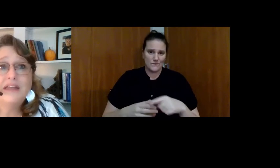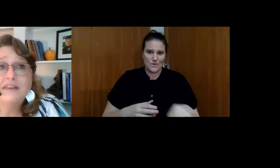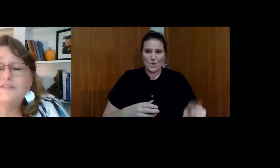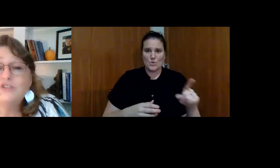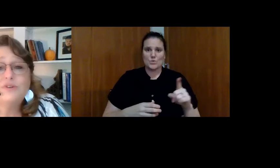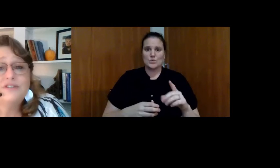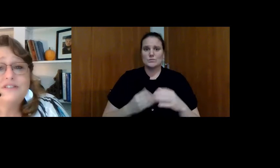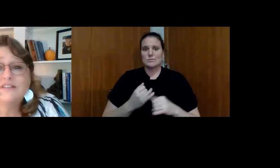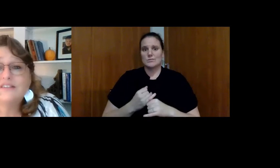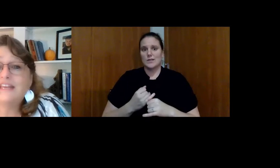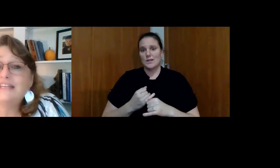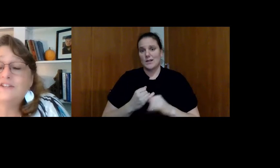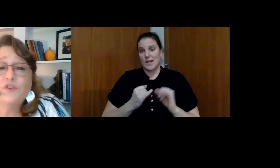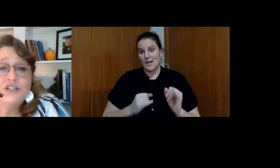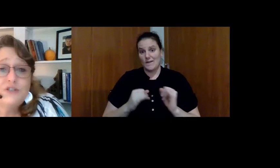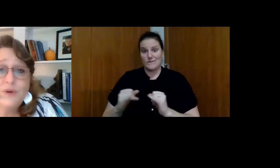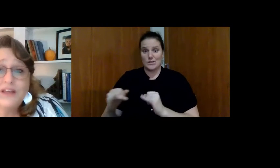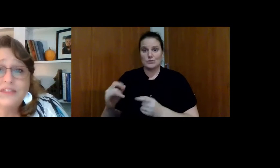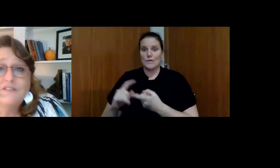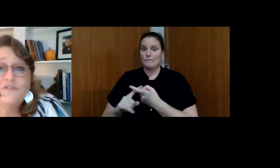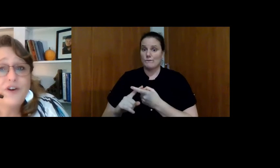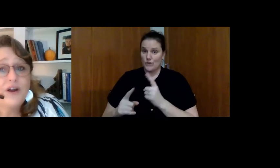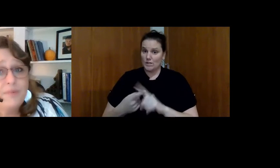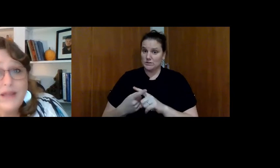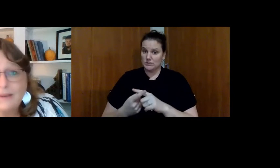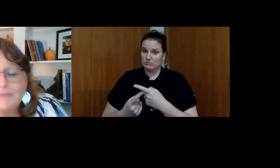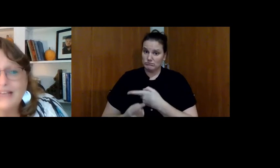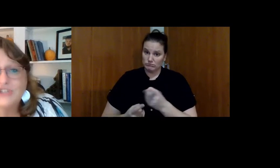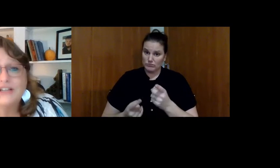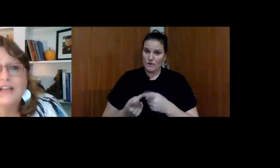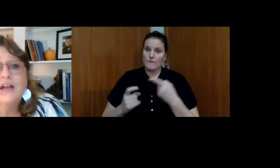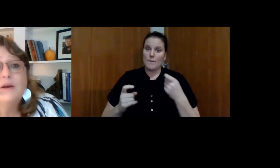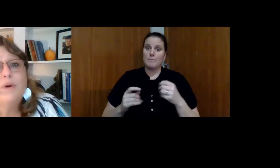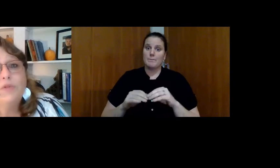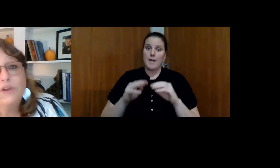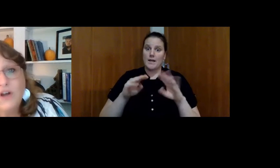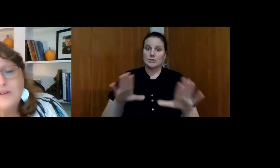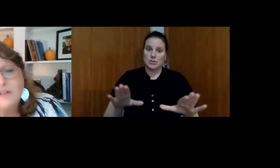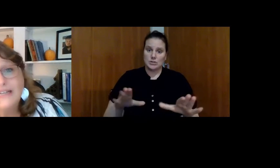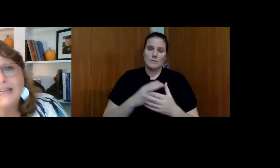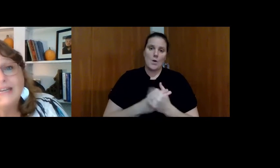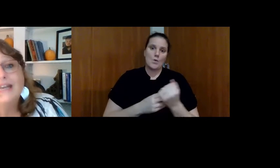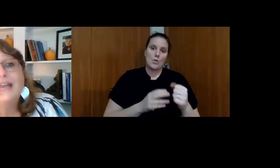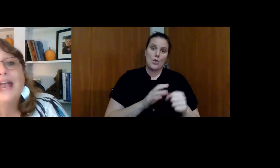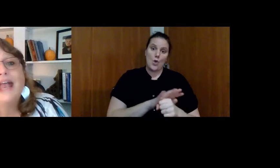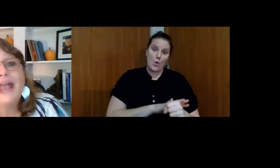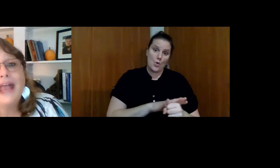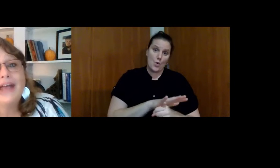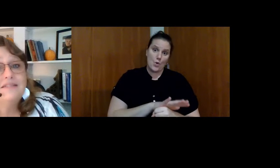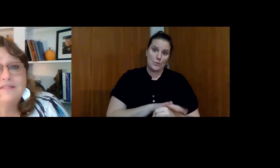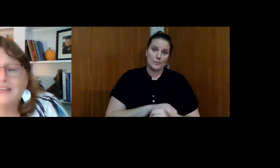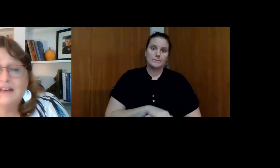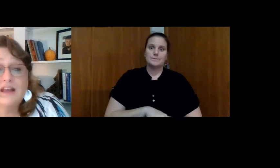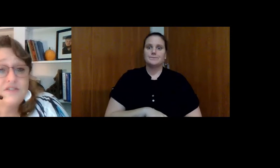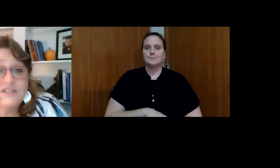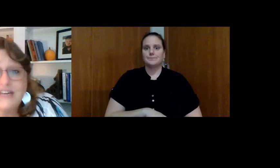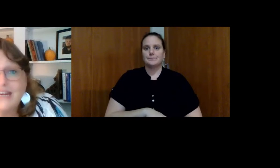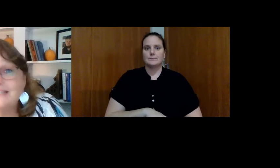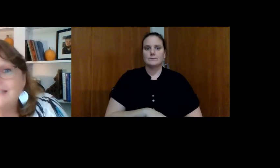those individuals that he's friends with from playing Magic, both locally and